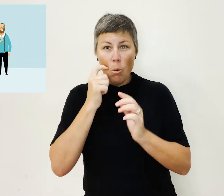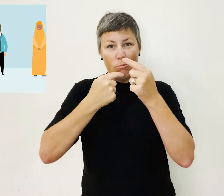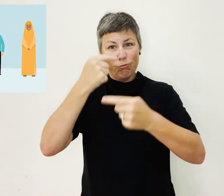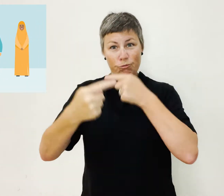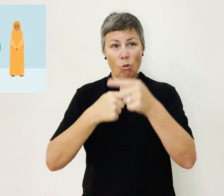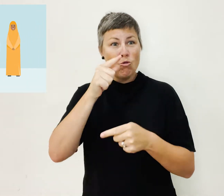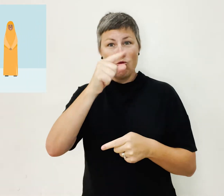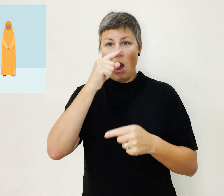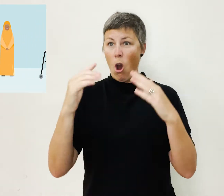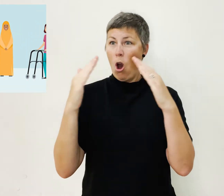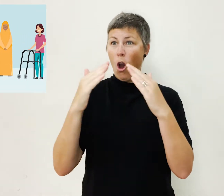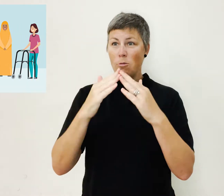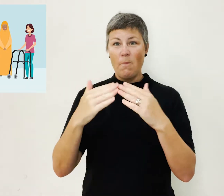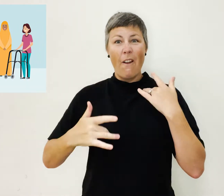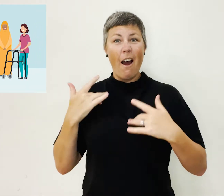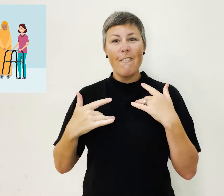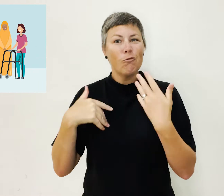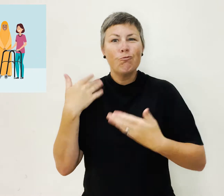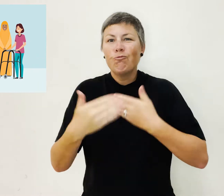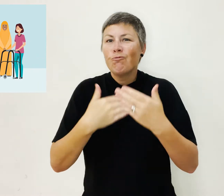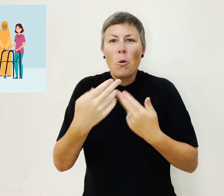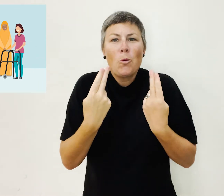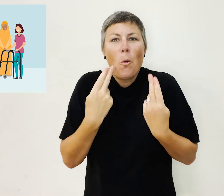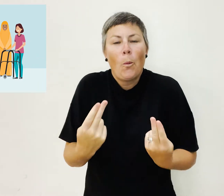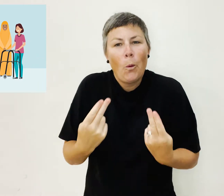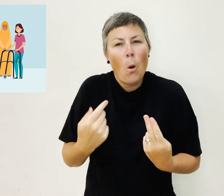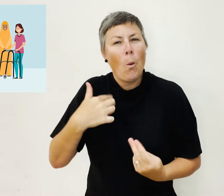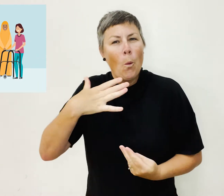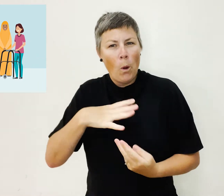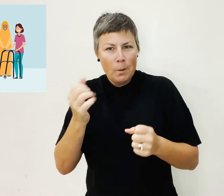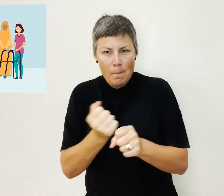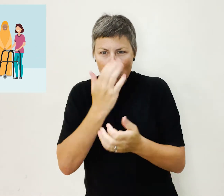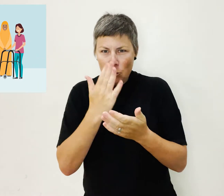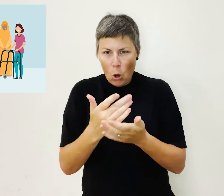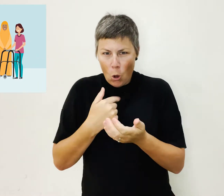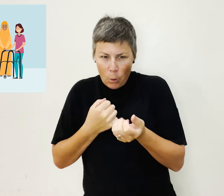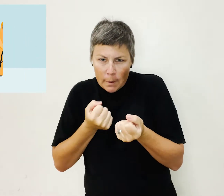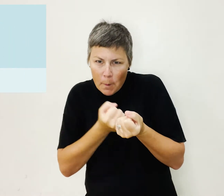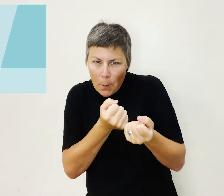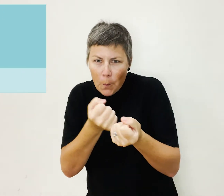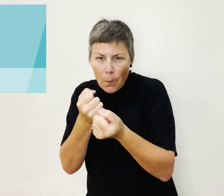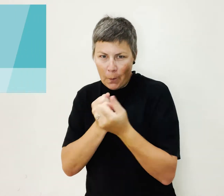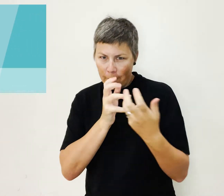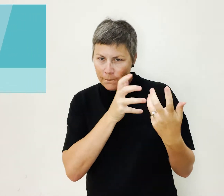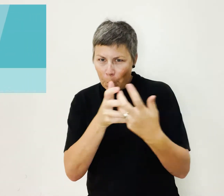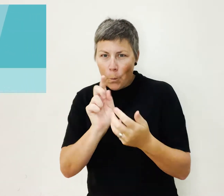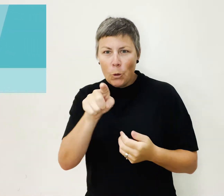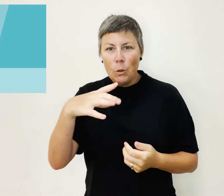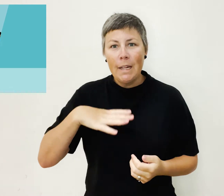home. We want to make it easier for you to choose the right home and living supports for your needs. Everyone's living arrangements